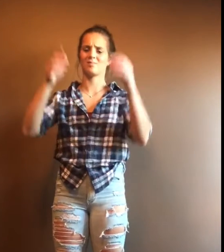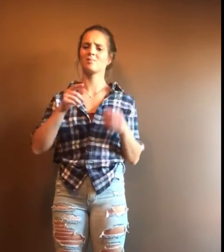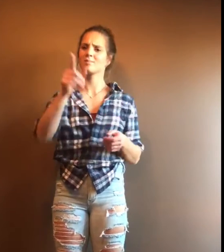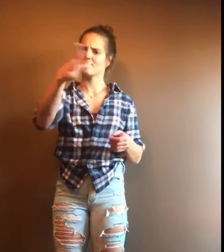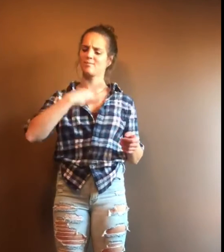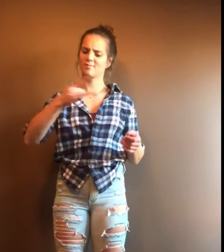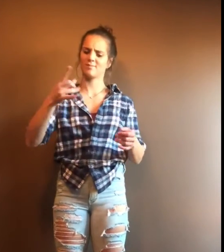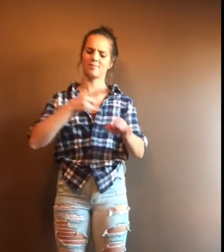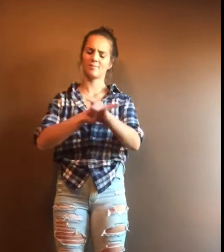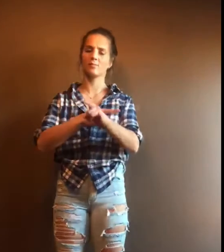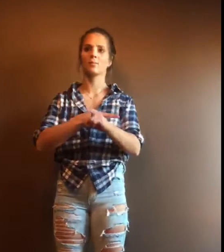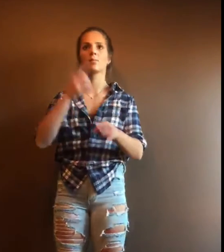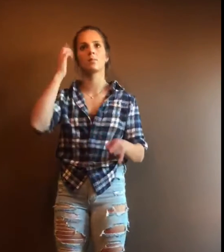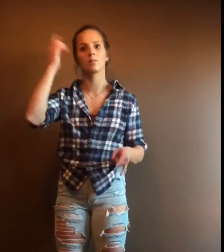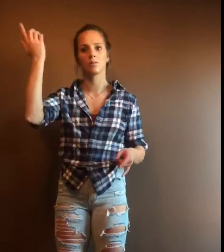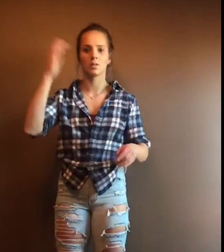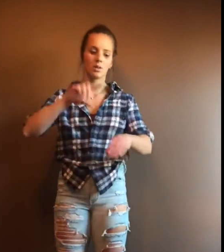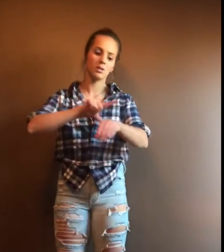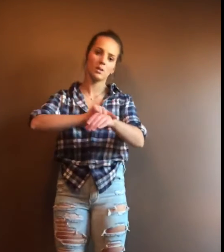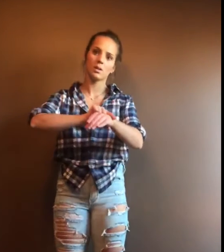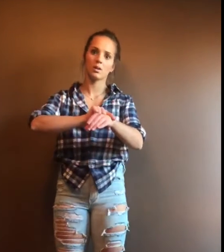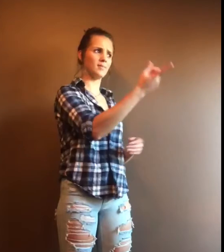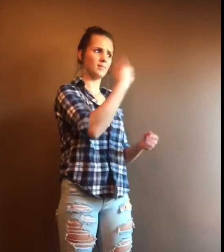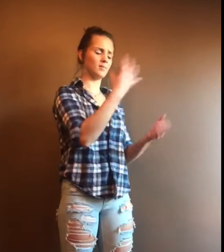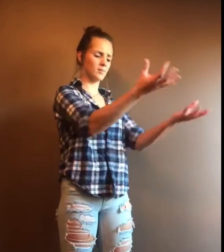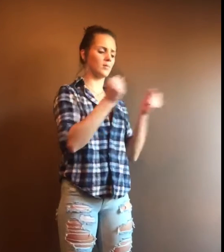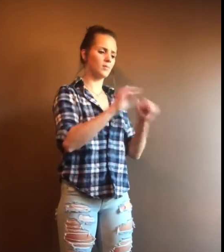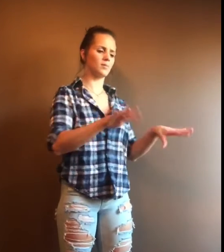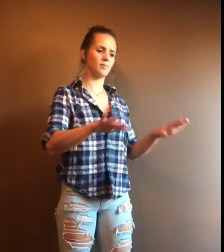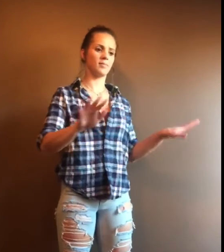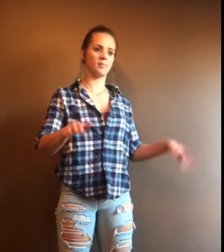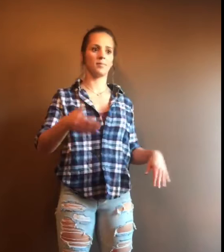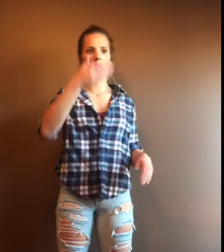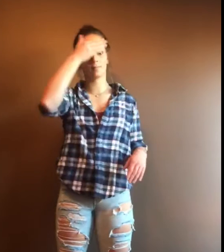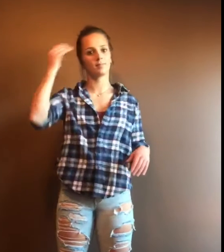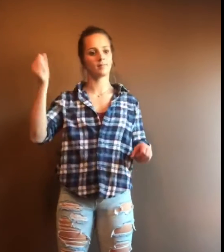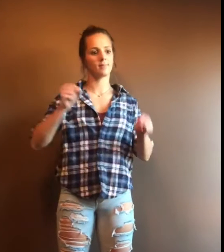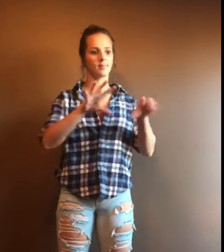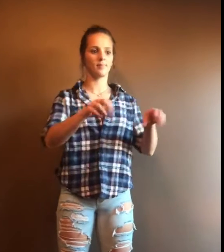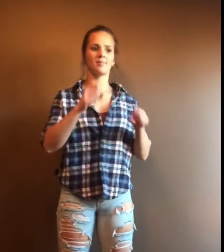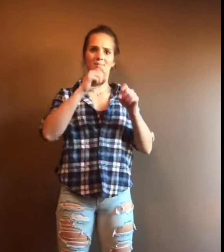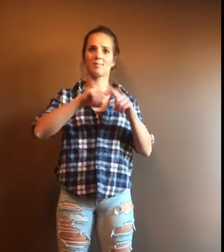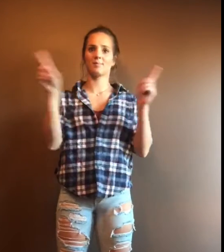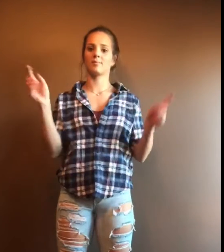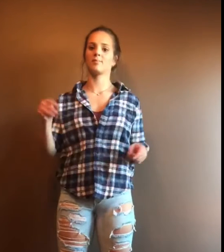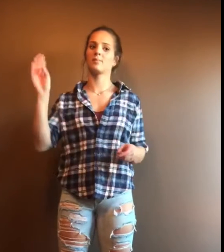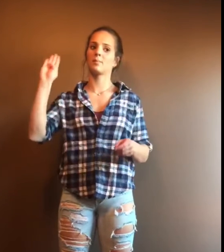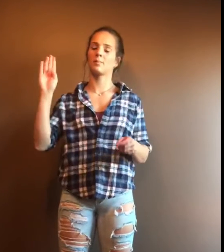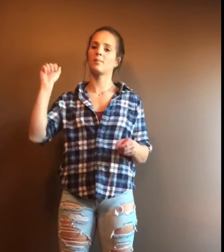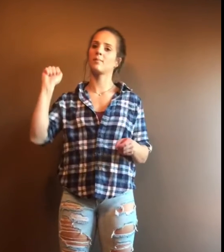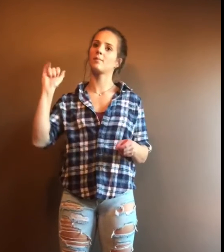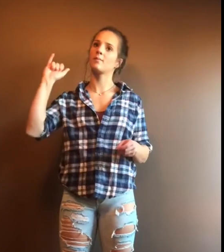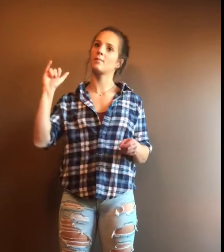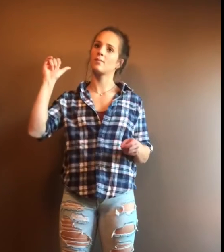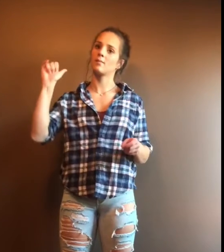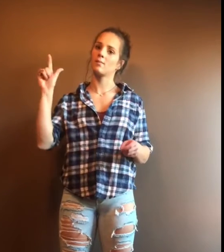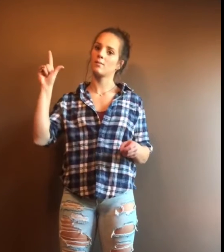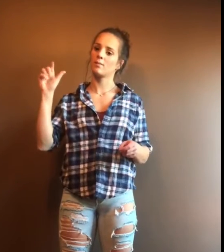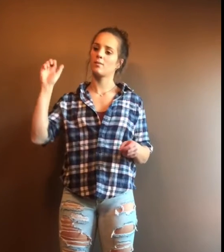you like my bracelets? wait, they're handcuffed Last night I said I want your babies Forget the ice, it's not nice to drink Baileys I